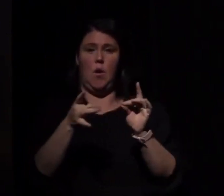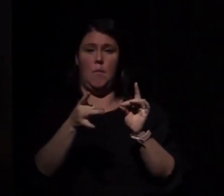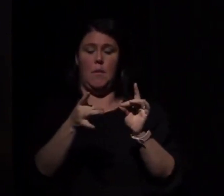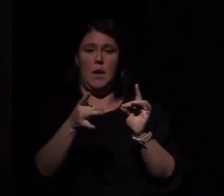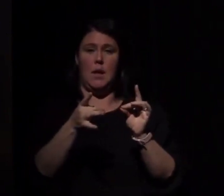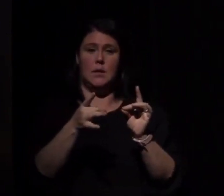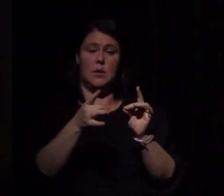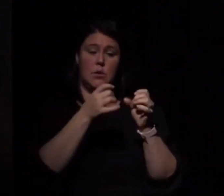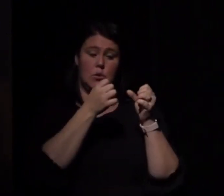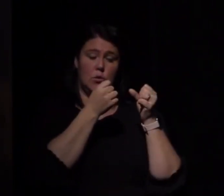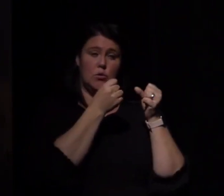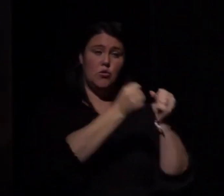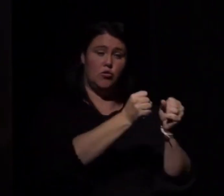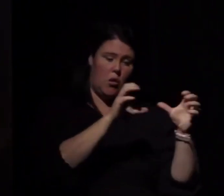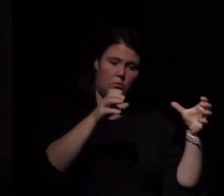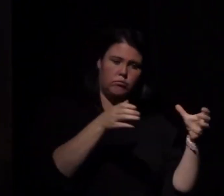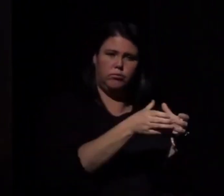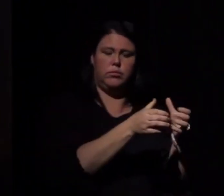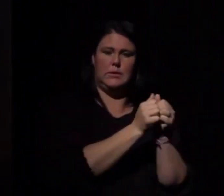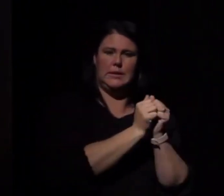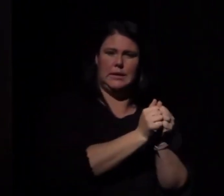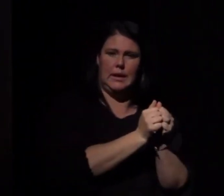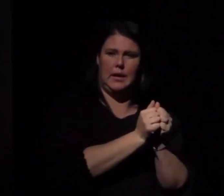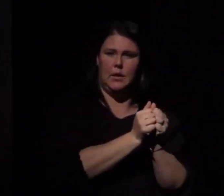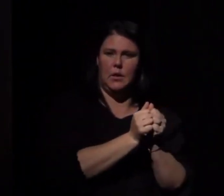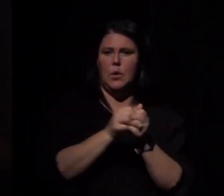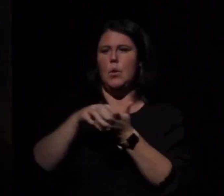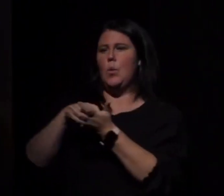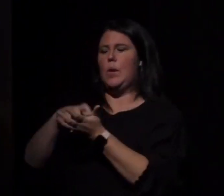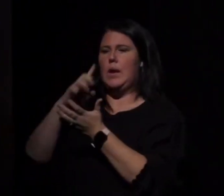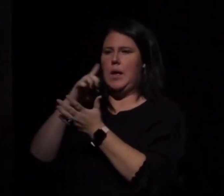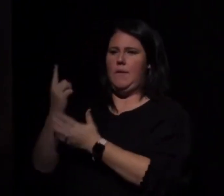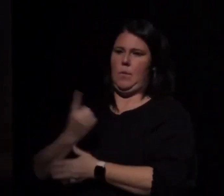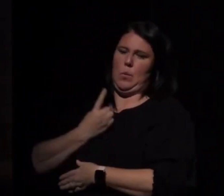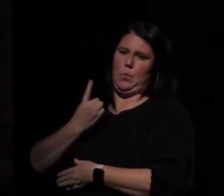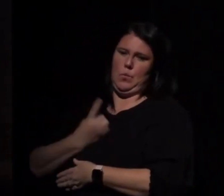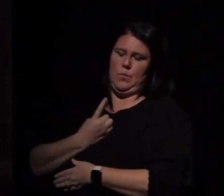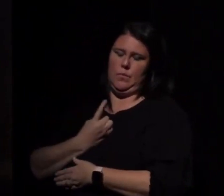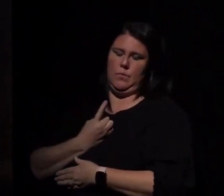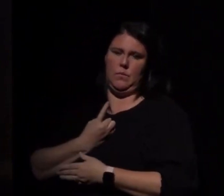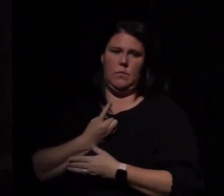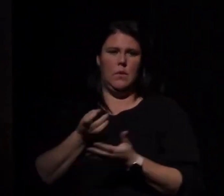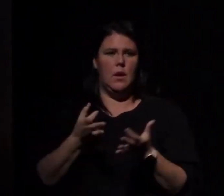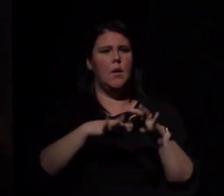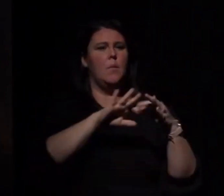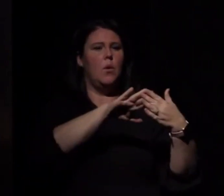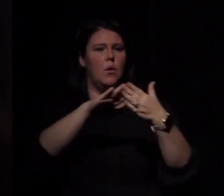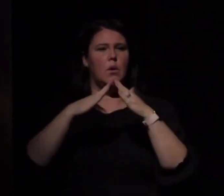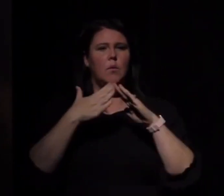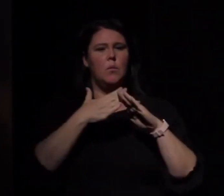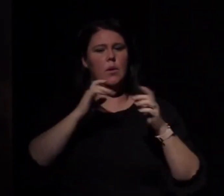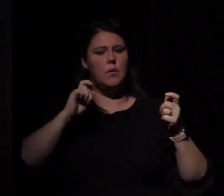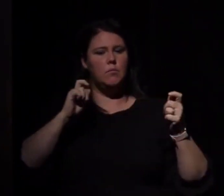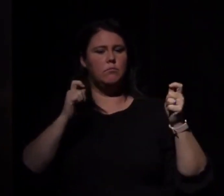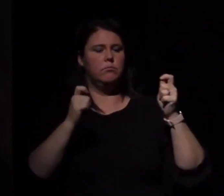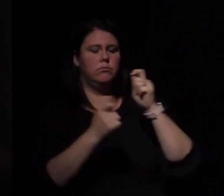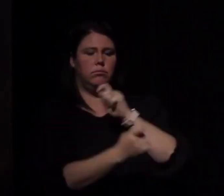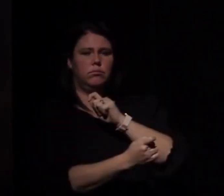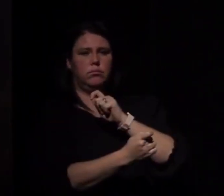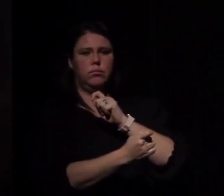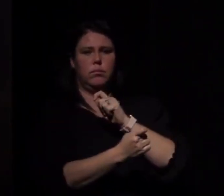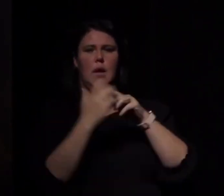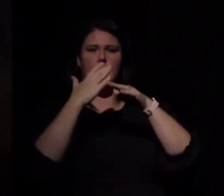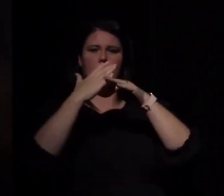we are united, as weak as we are divided. It takes a community to foster change and eliminate